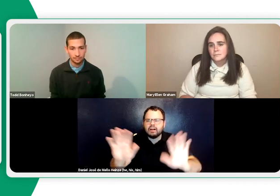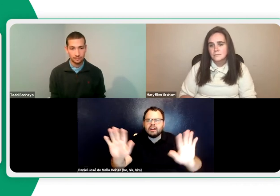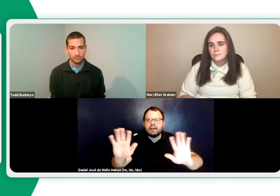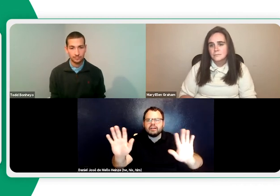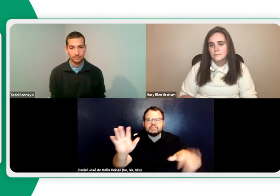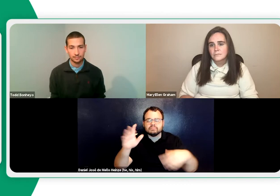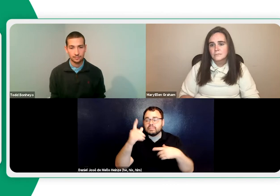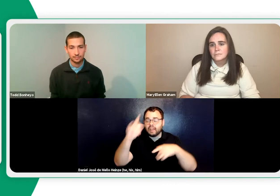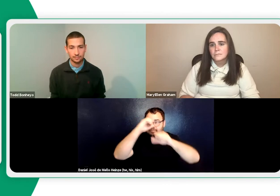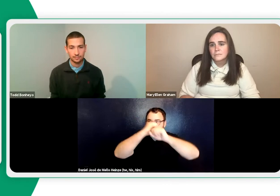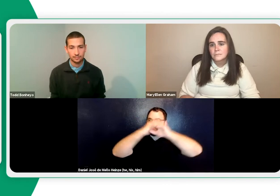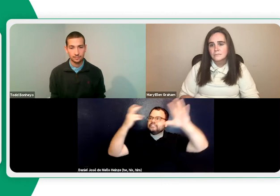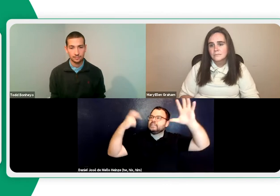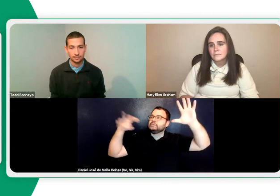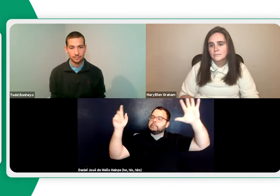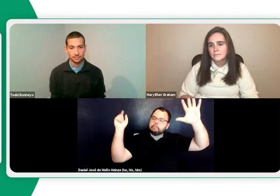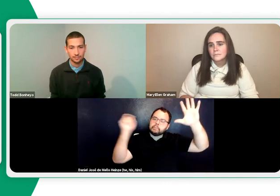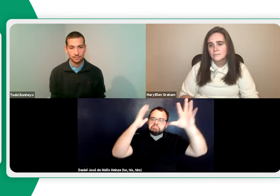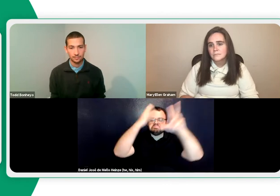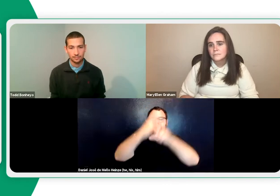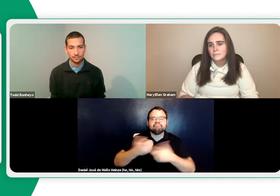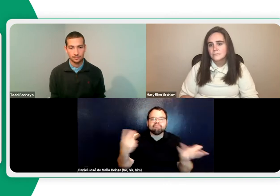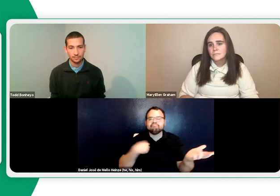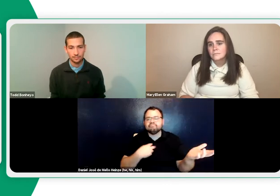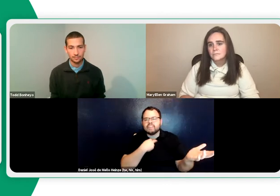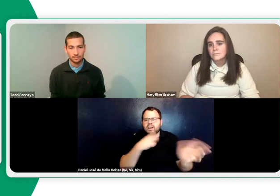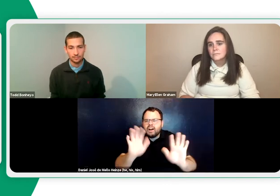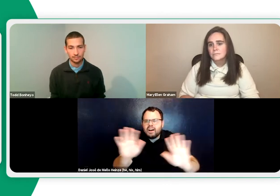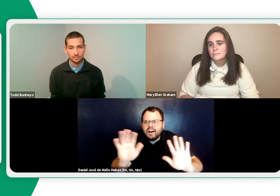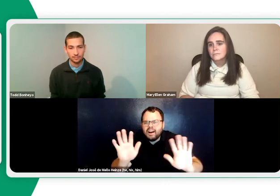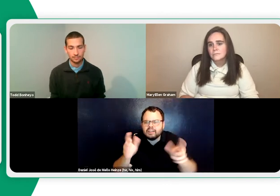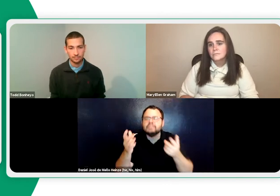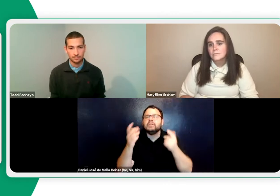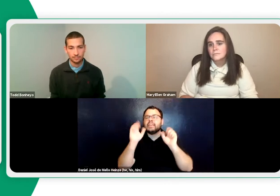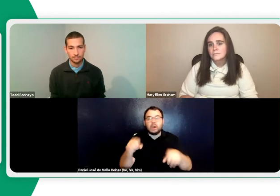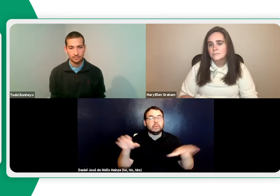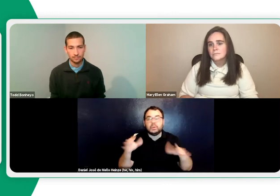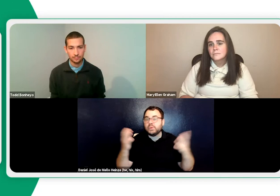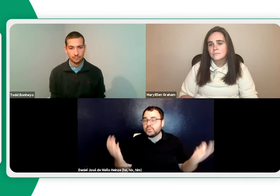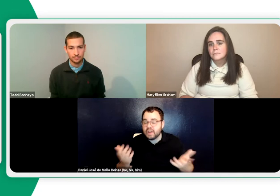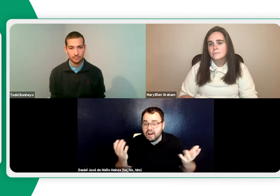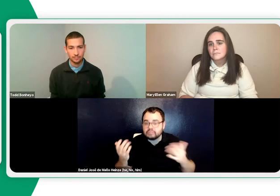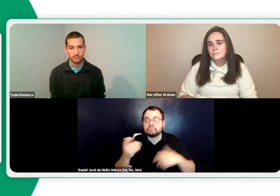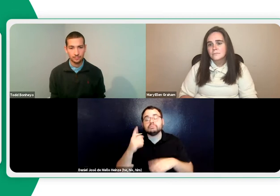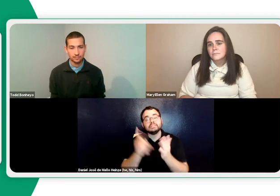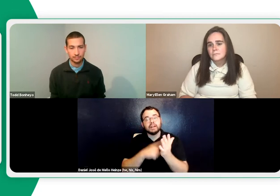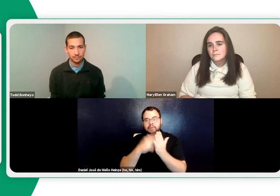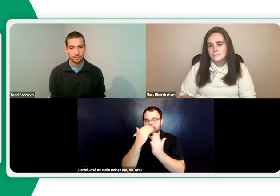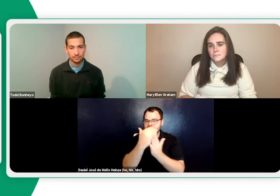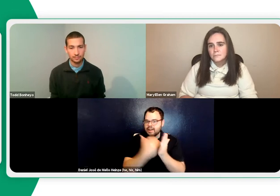means I'm not working with my students face to face. And that doesn't necessarily mean we can no longer go on field trips. But what we'll